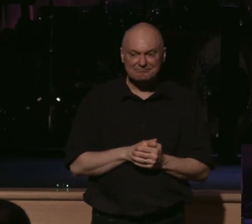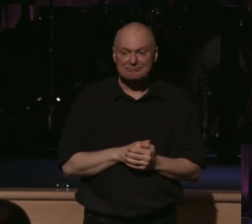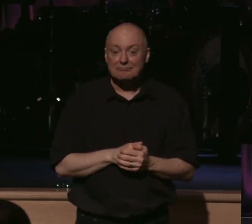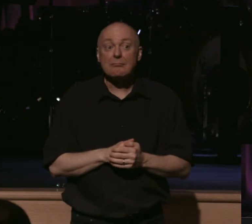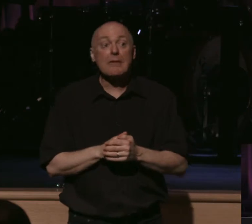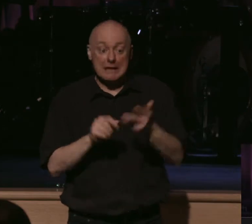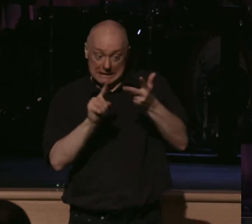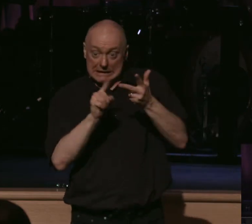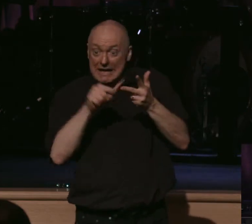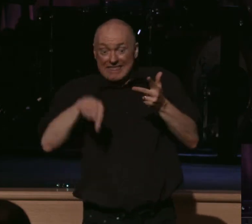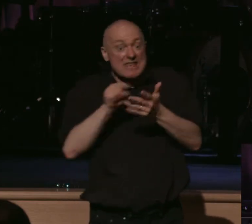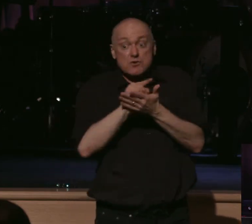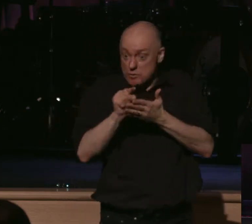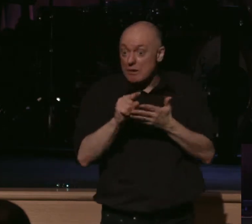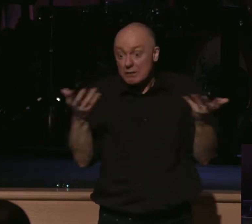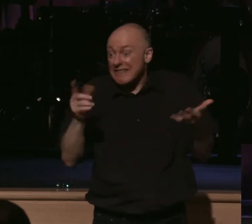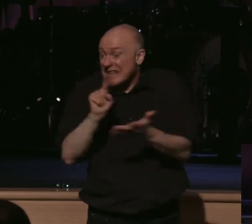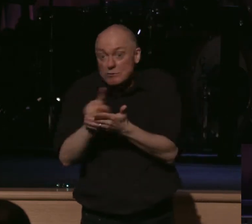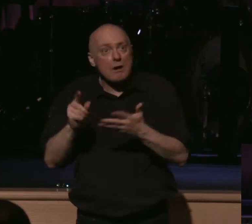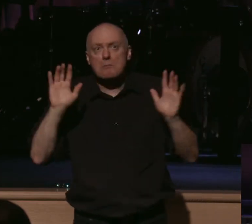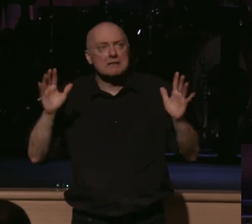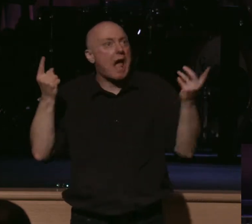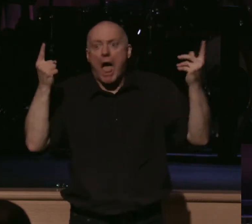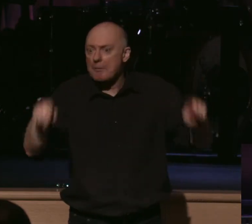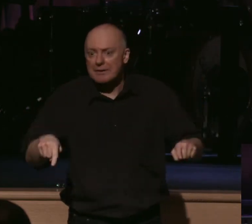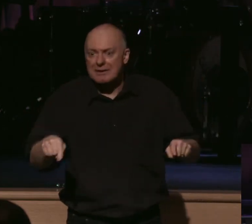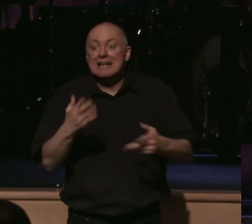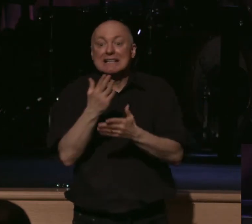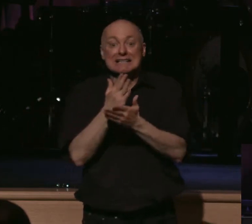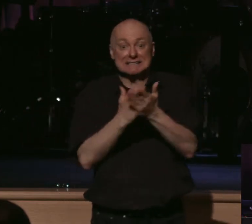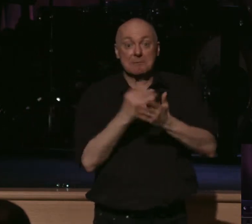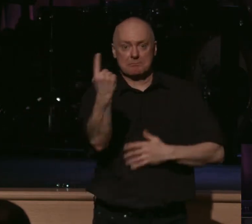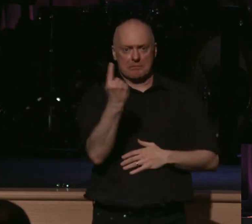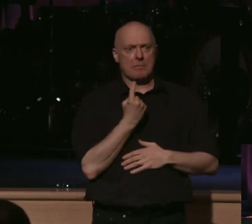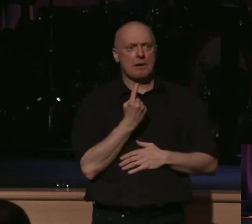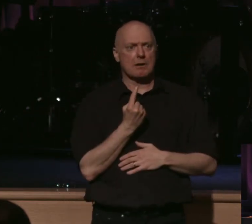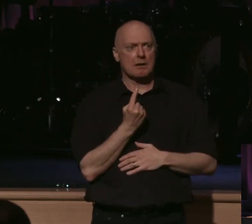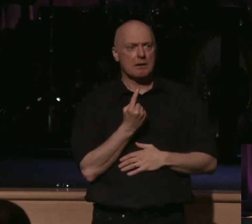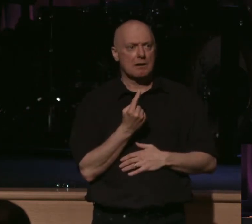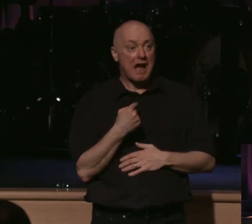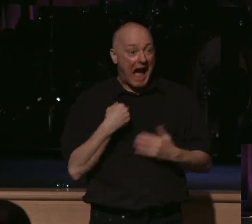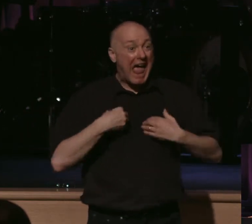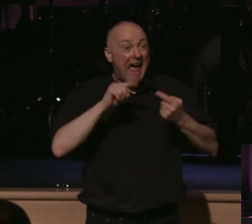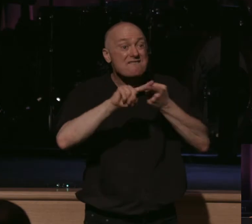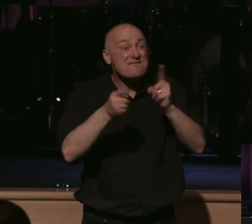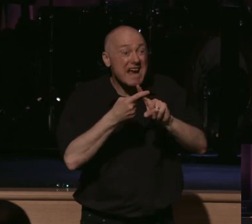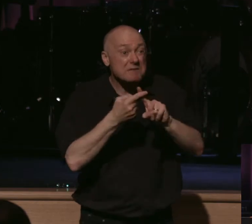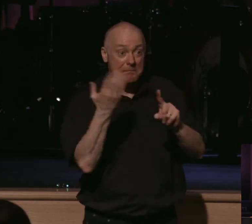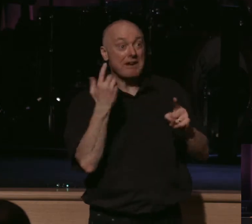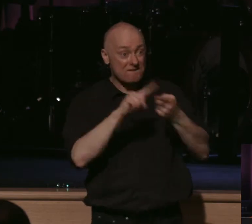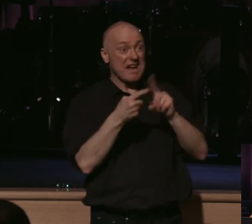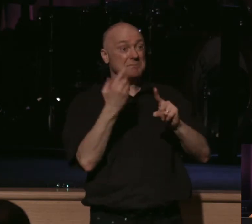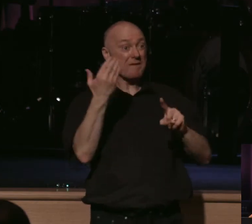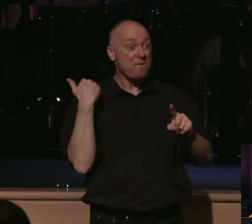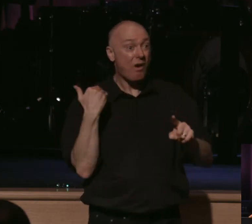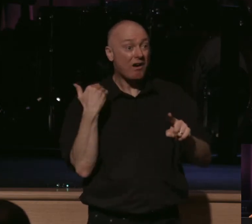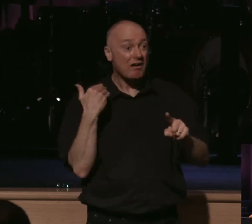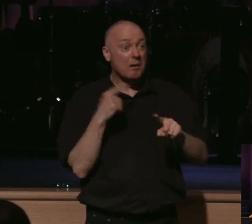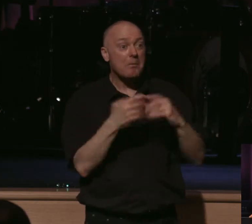Some of you this week, this all happened this week, it's amazing. Some of you came up and said, I had friends before Christ that I no longer